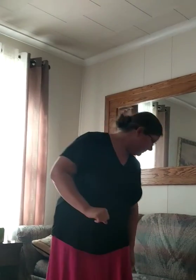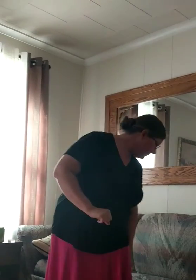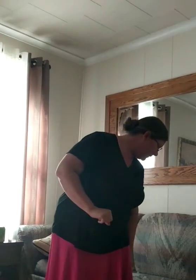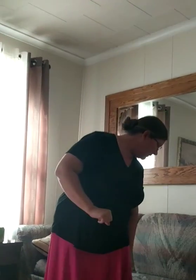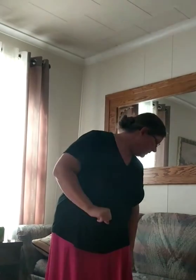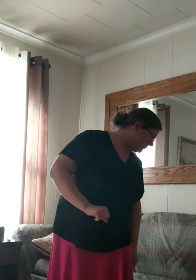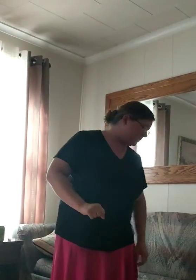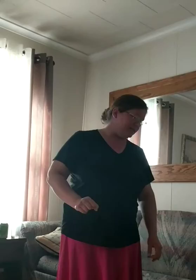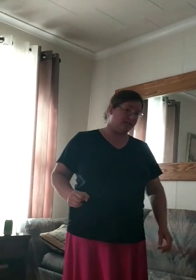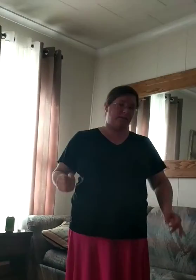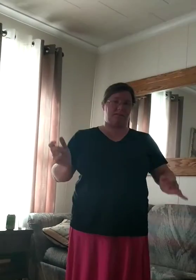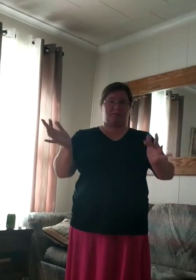Jesus.